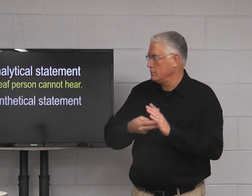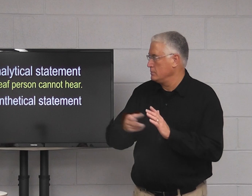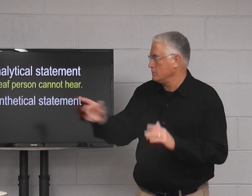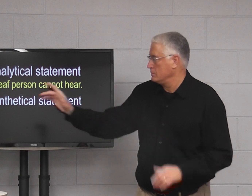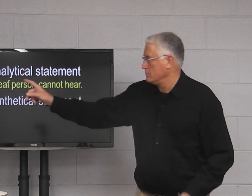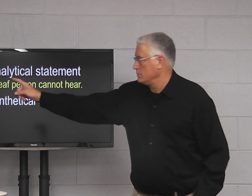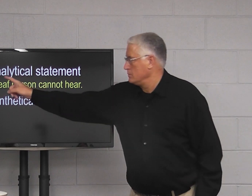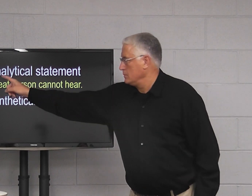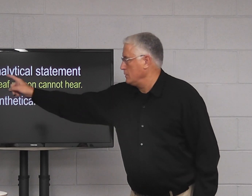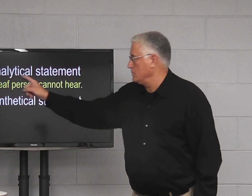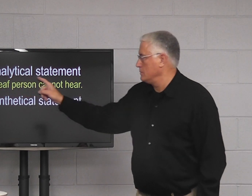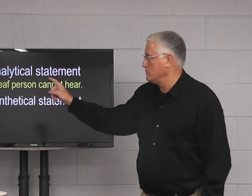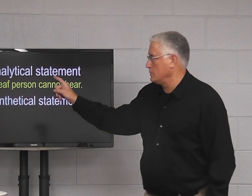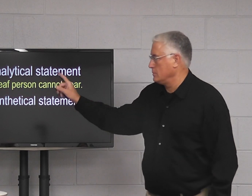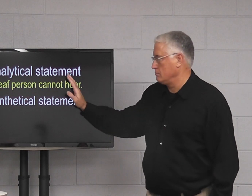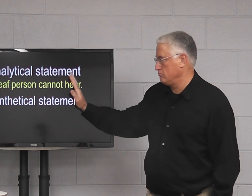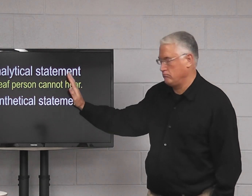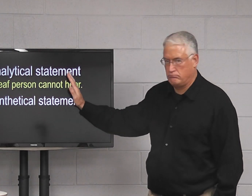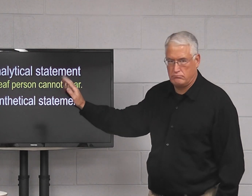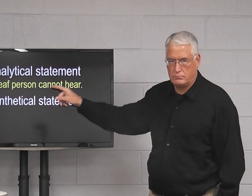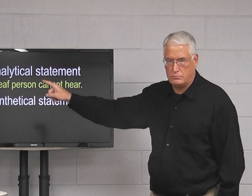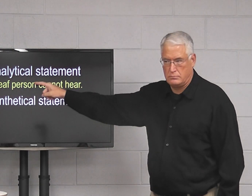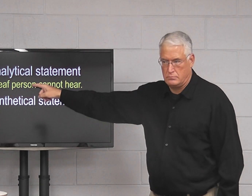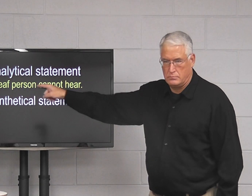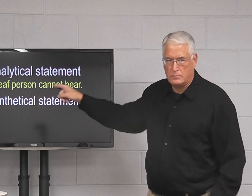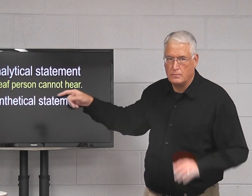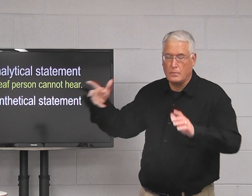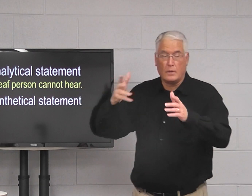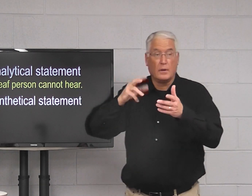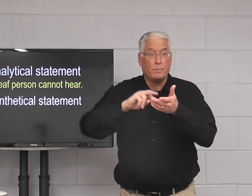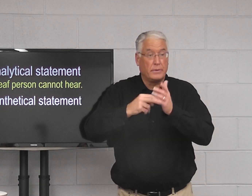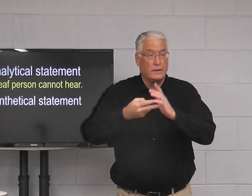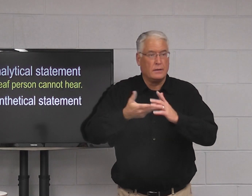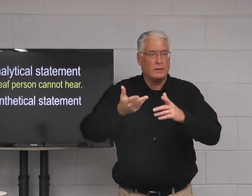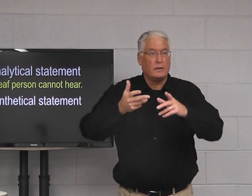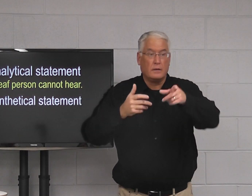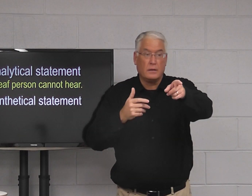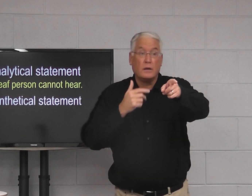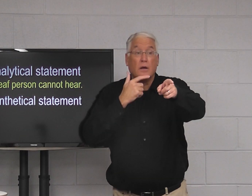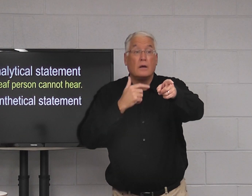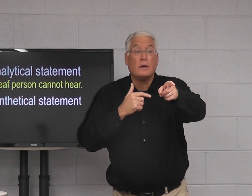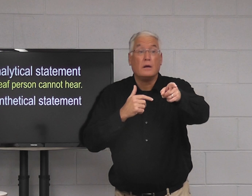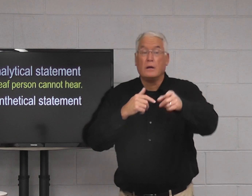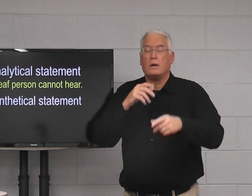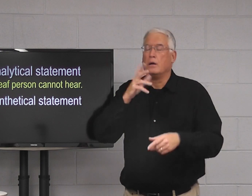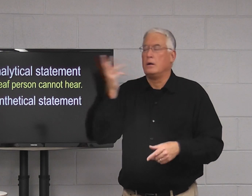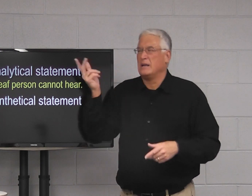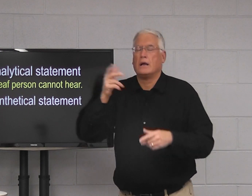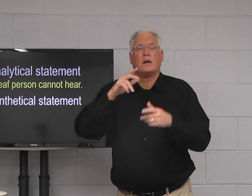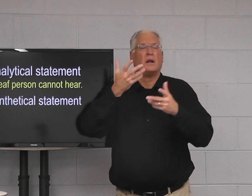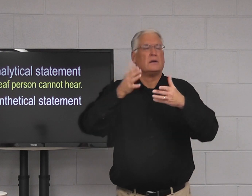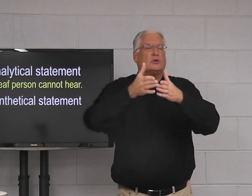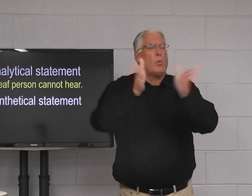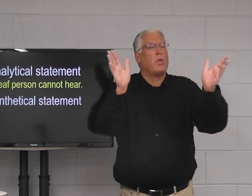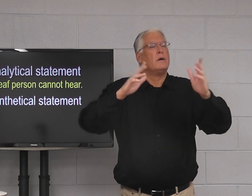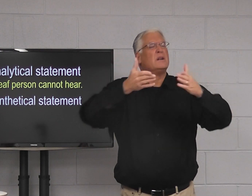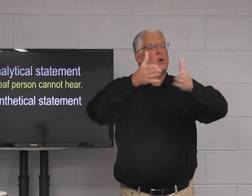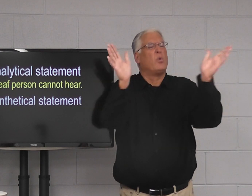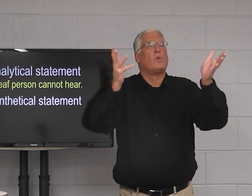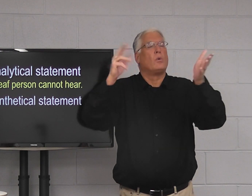That's what analytical statement means. It means it's just